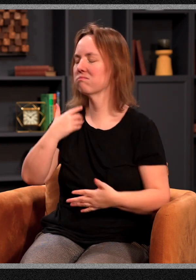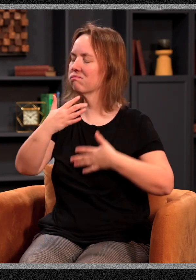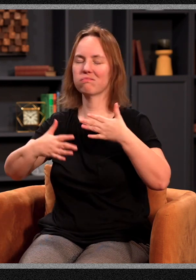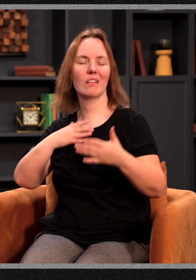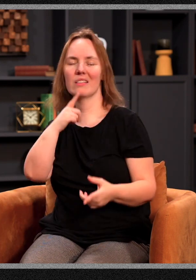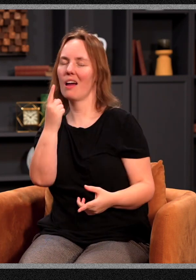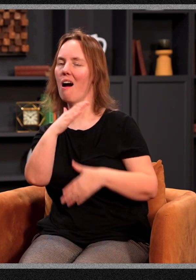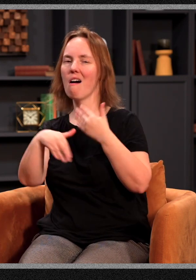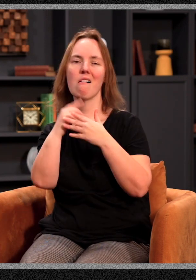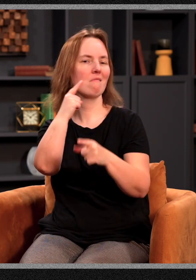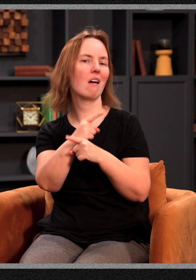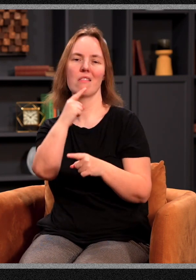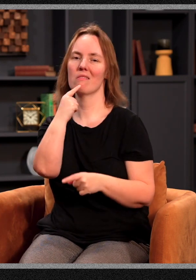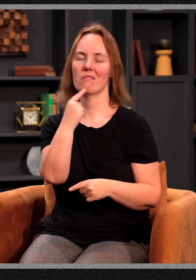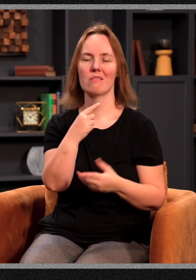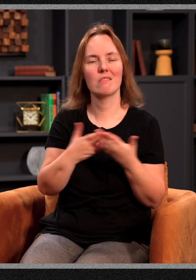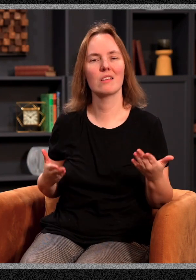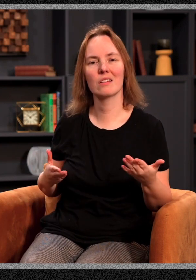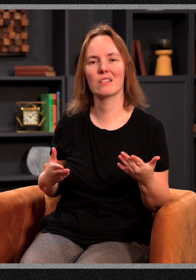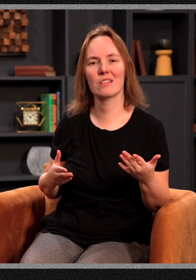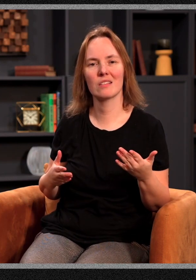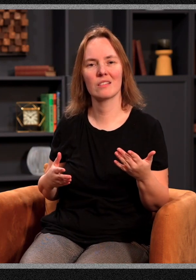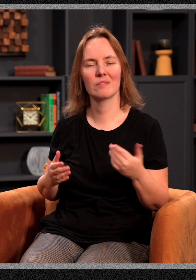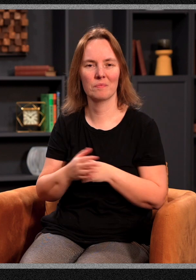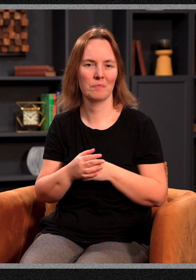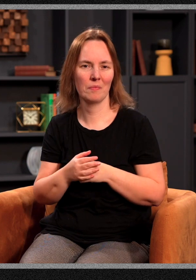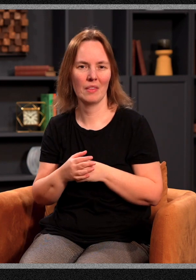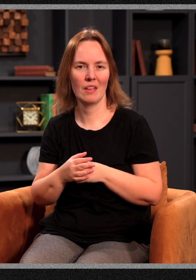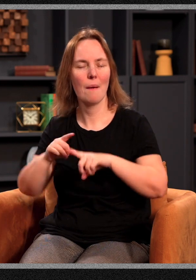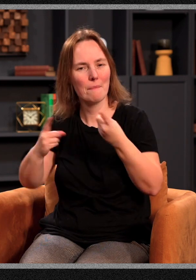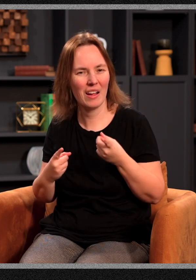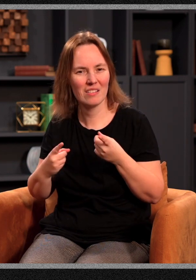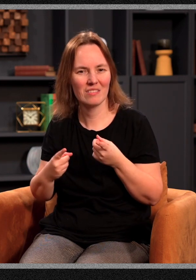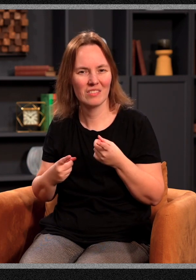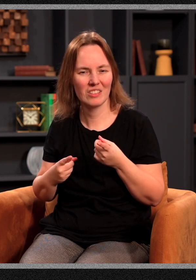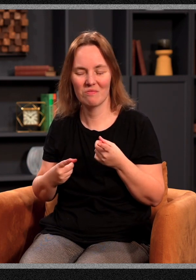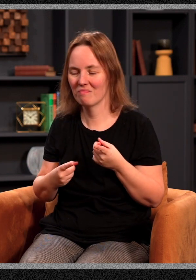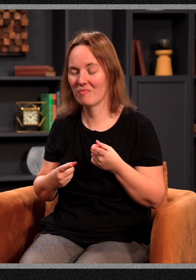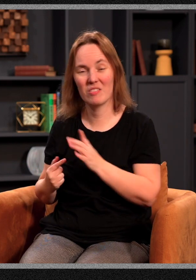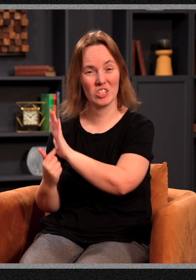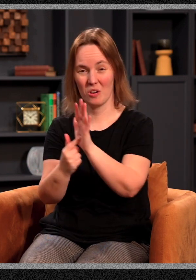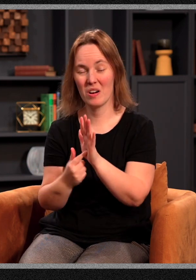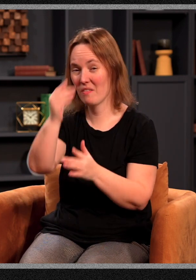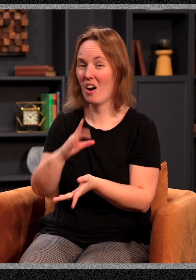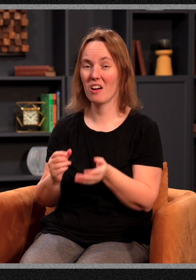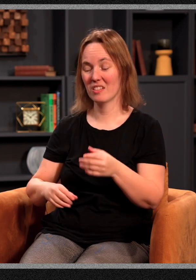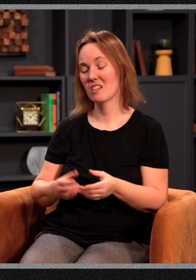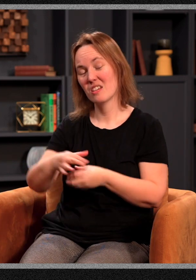fancy. We can say all the right things. We can speak with enticing words like Paul said. But if you don't have a demonstration of God's spirit